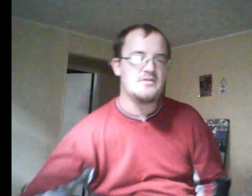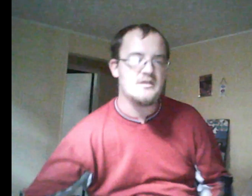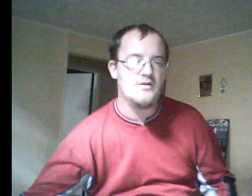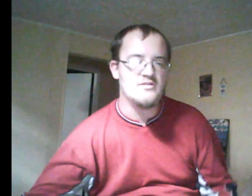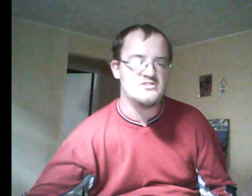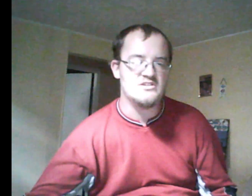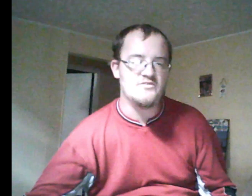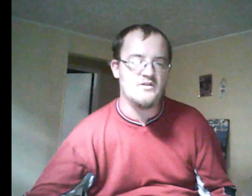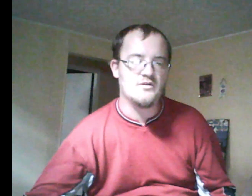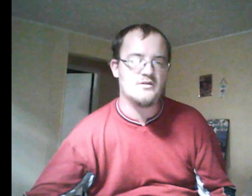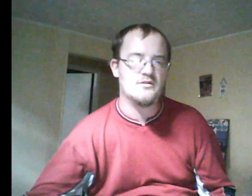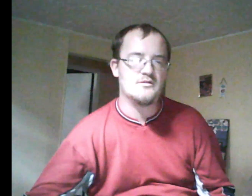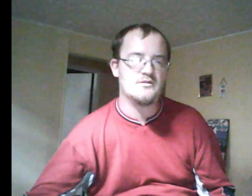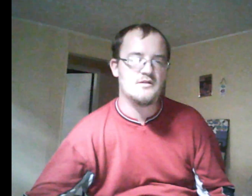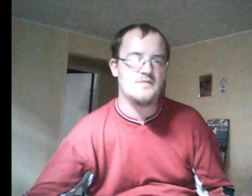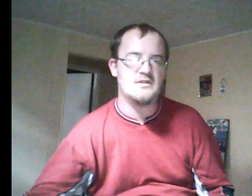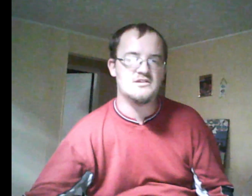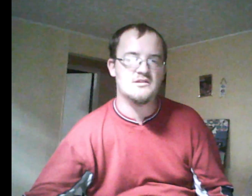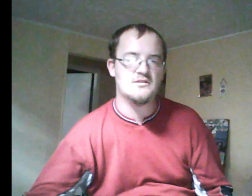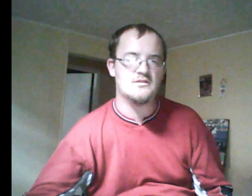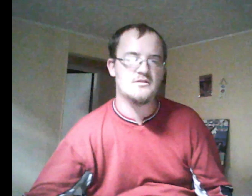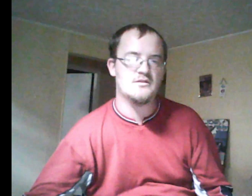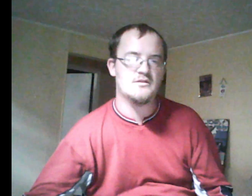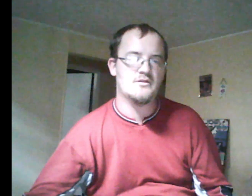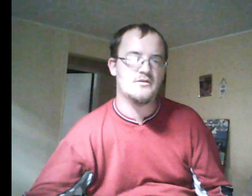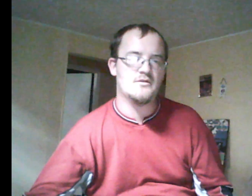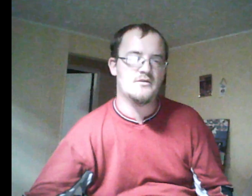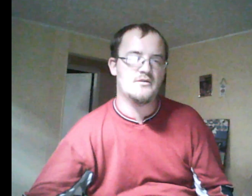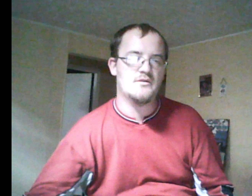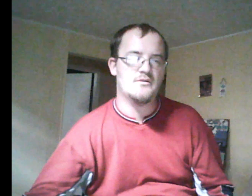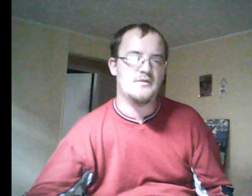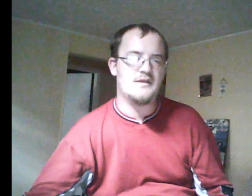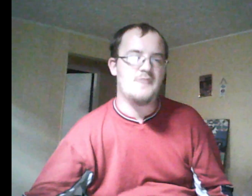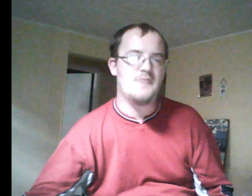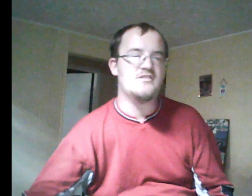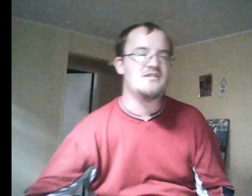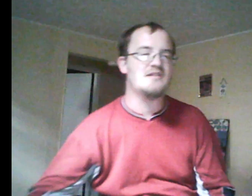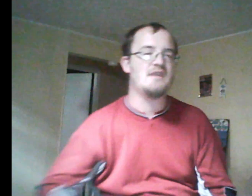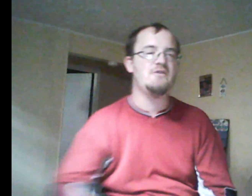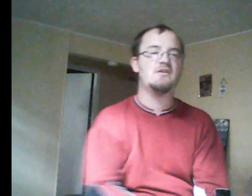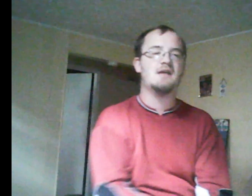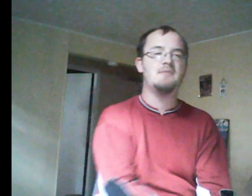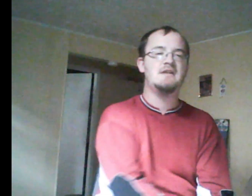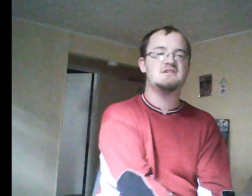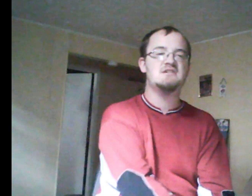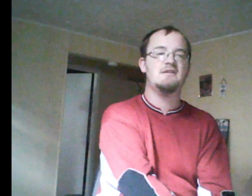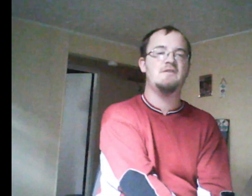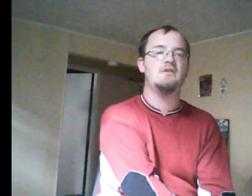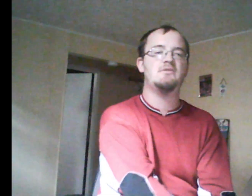Capital Study says, voted for a combination of all the reasons. Emma may have meant well at first with the Raven campaign, but her